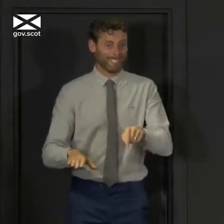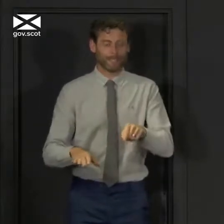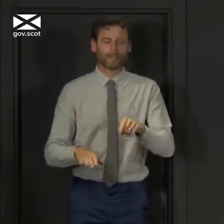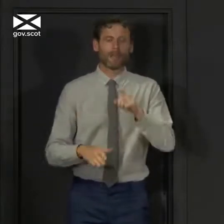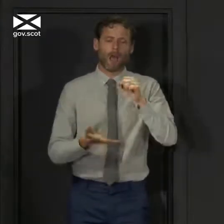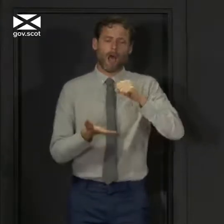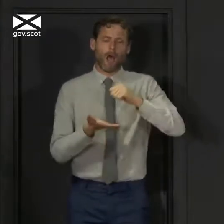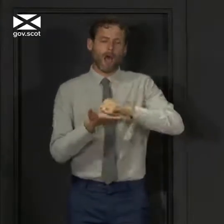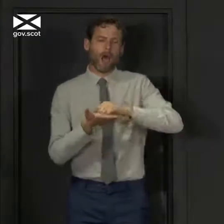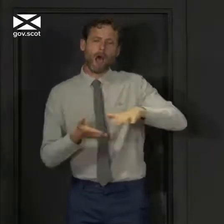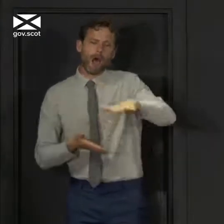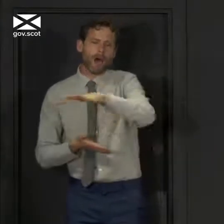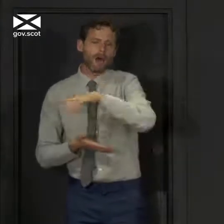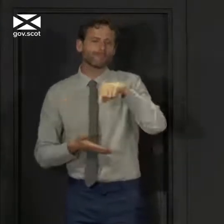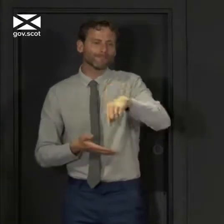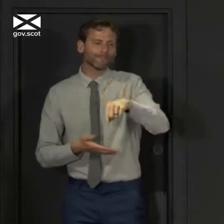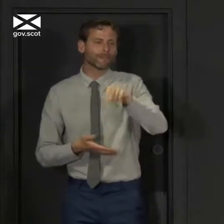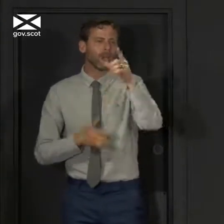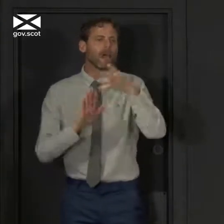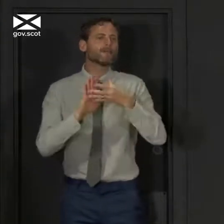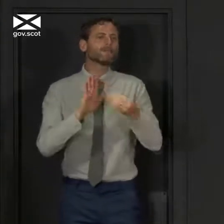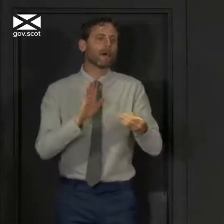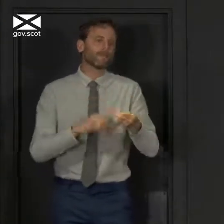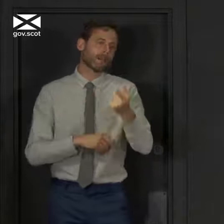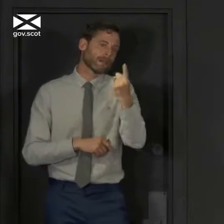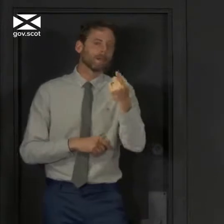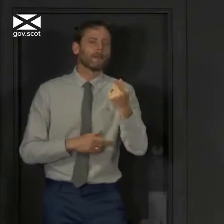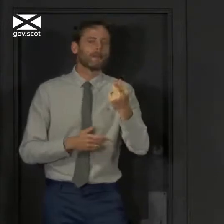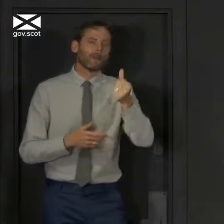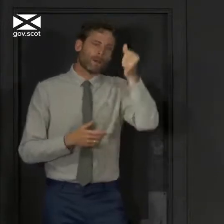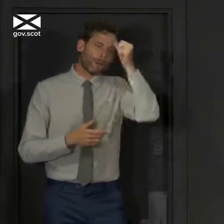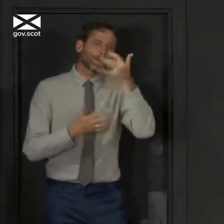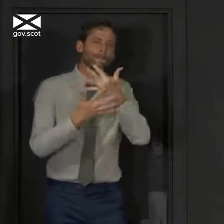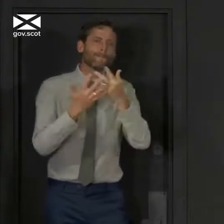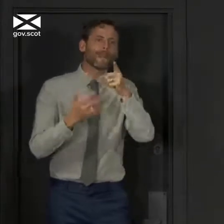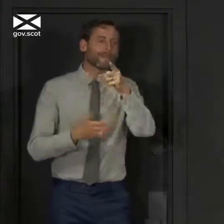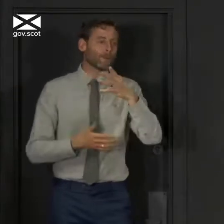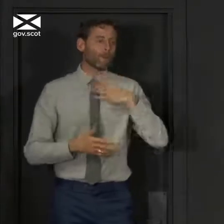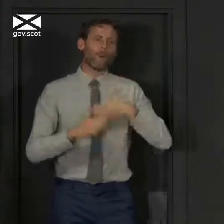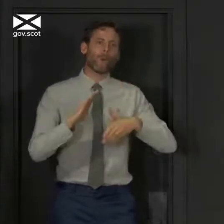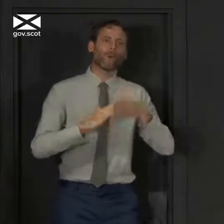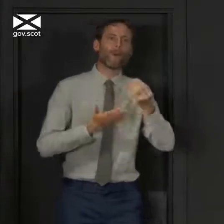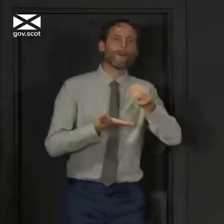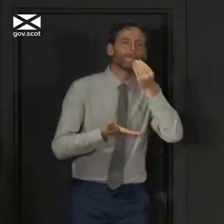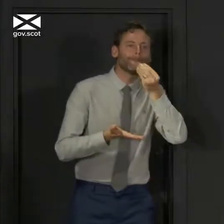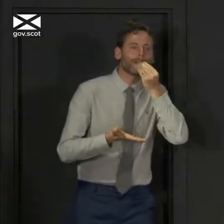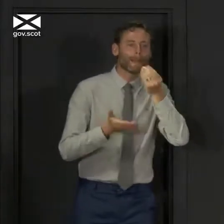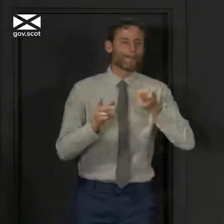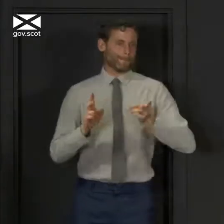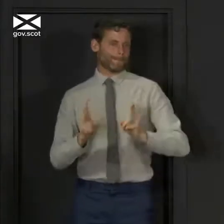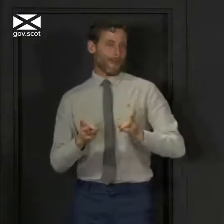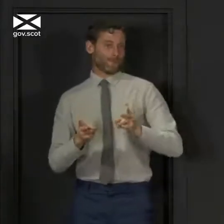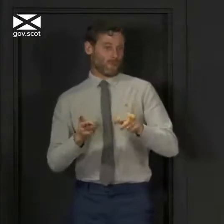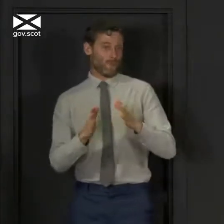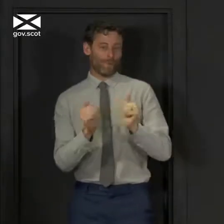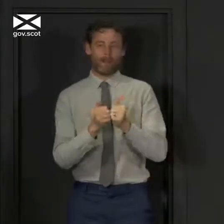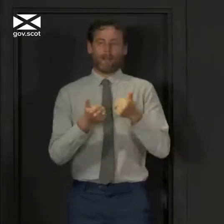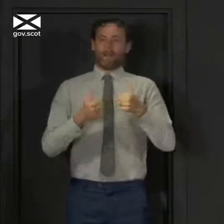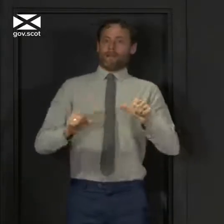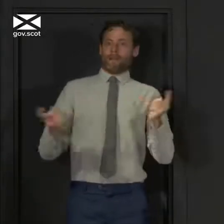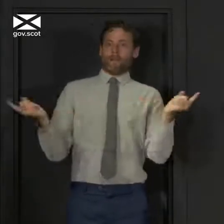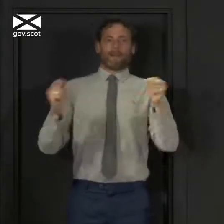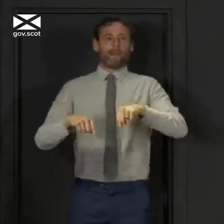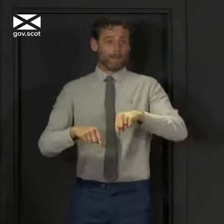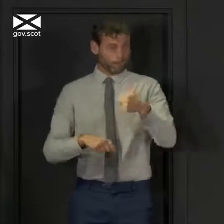Let me give a specific example of that. I suspect many of you will be planning a picnic or a barbecue this weekend. If you